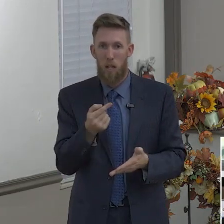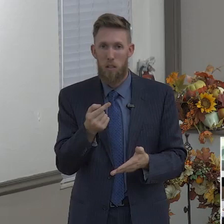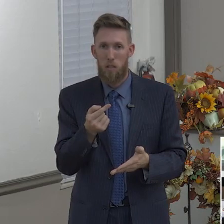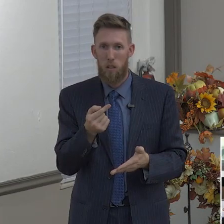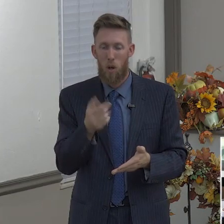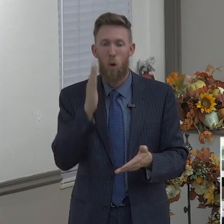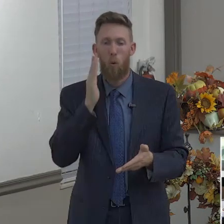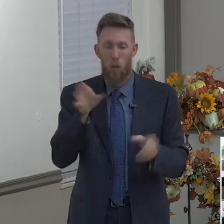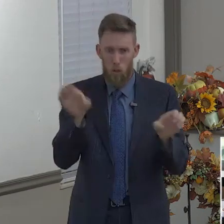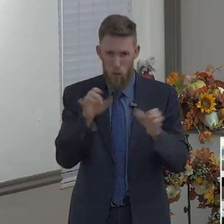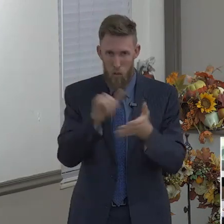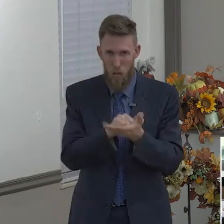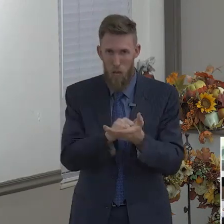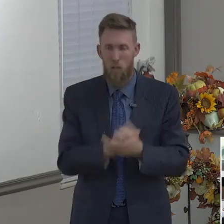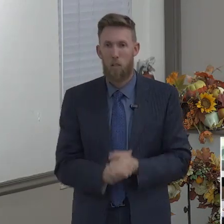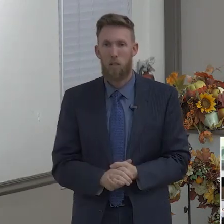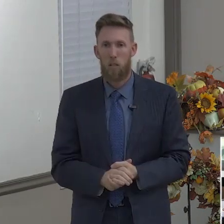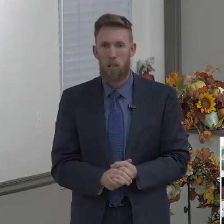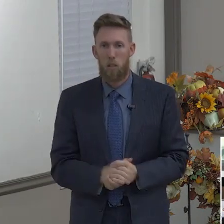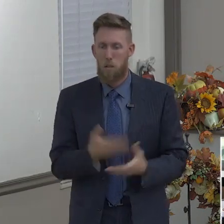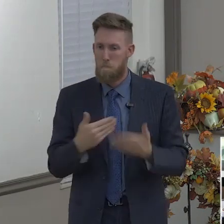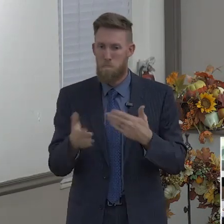No matter what he said. Now, that's scary.